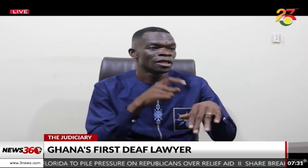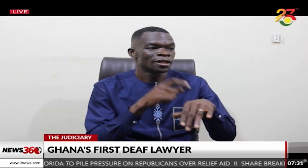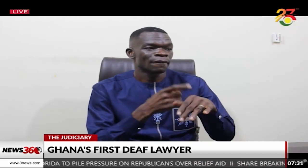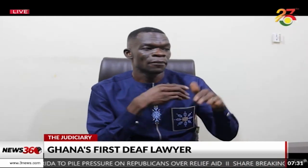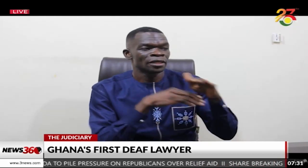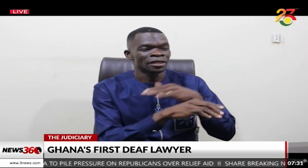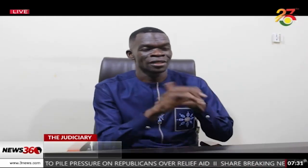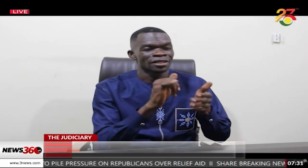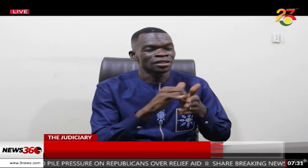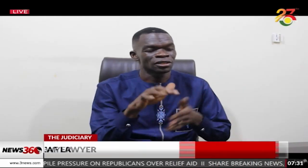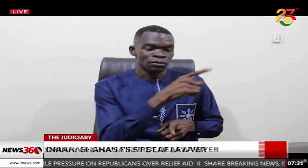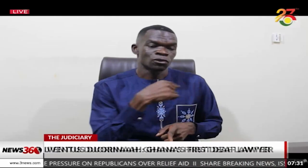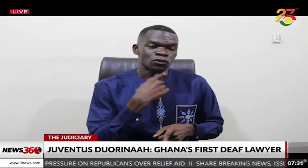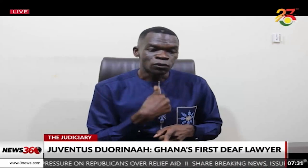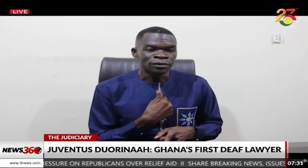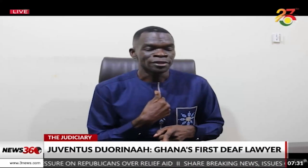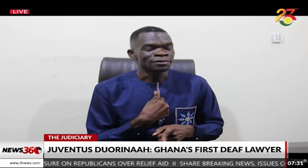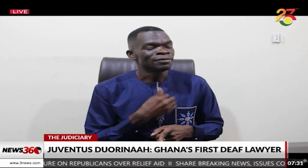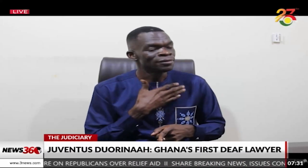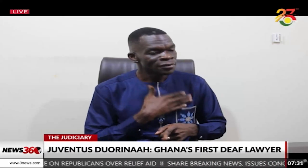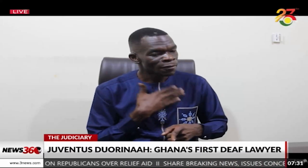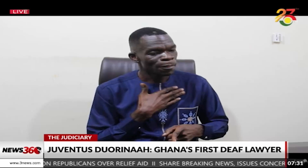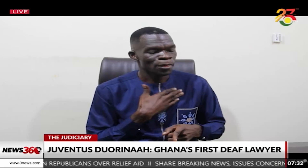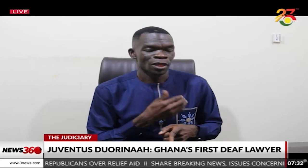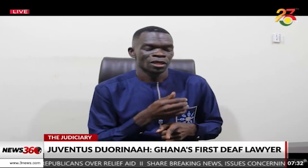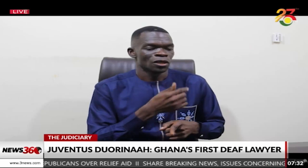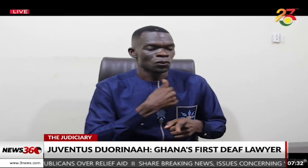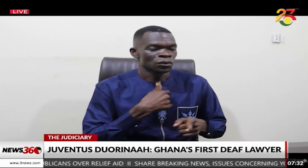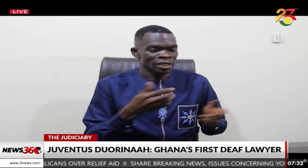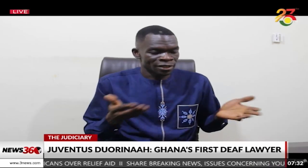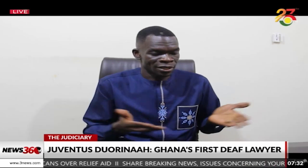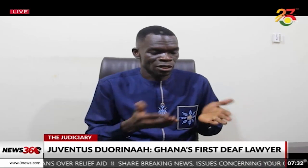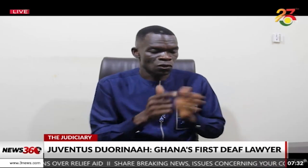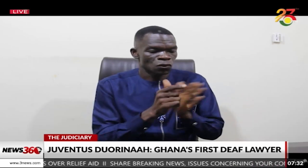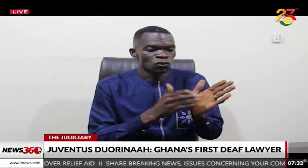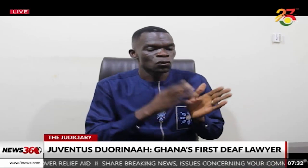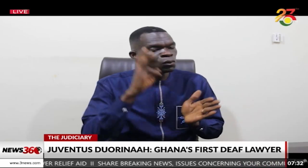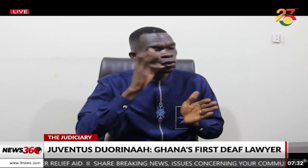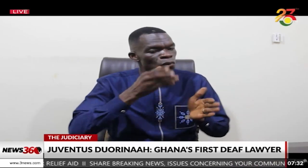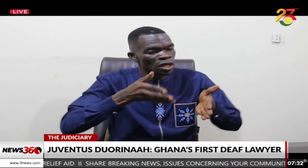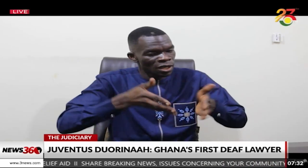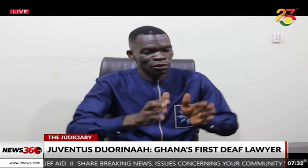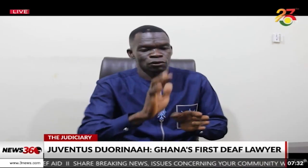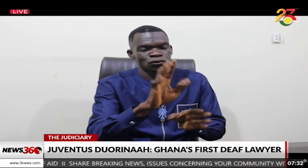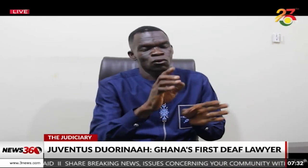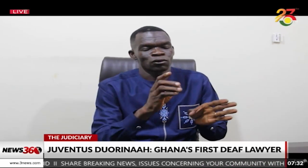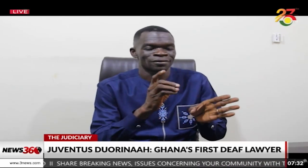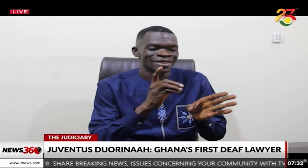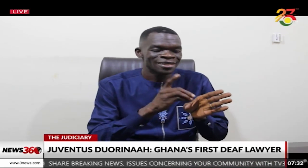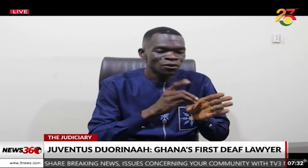true leadership. Actually, the director told me that, honestly, we are here in the law school. They will not allow your